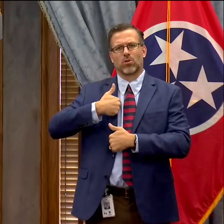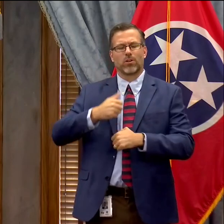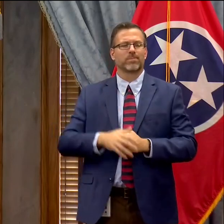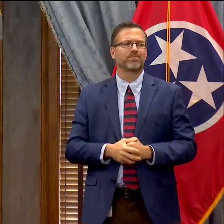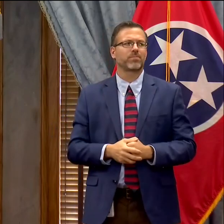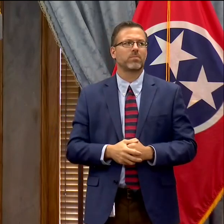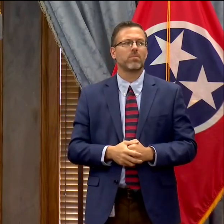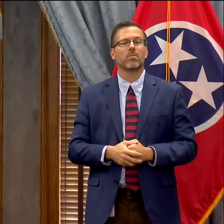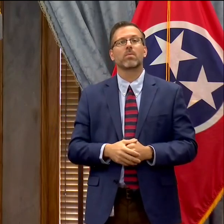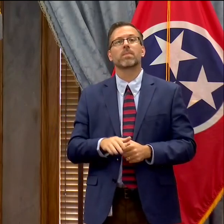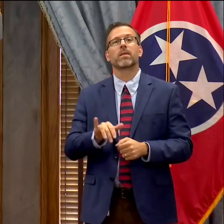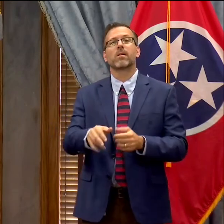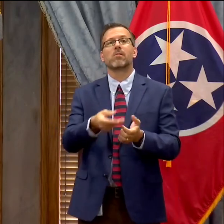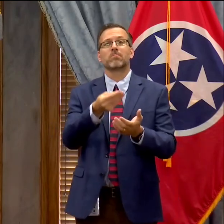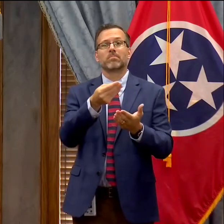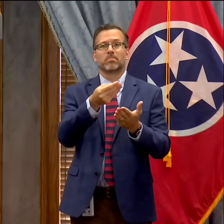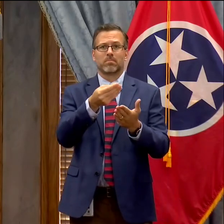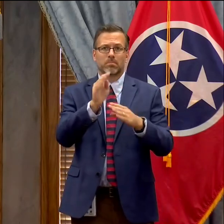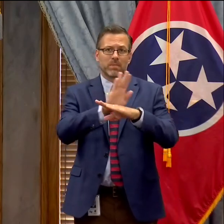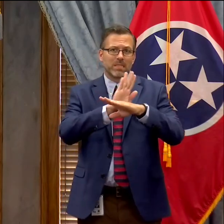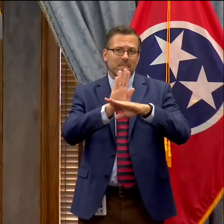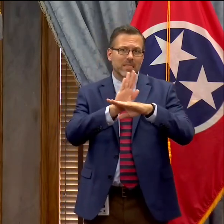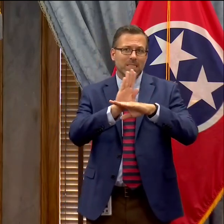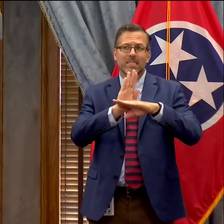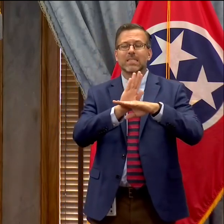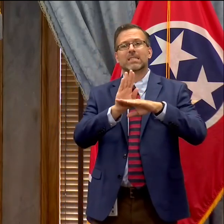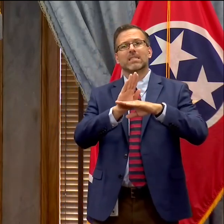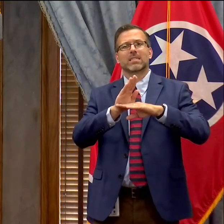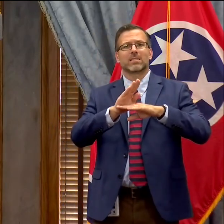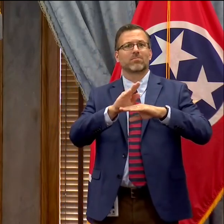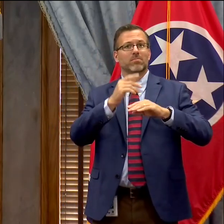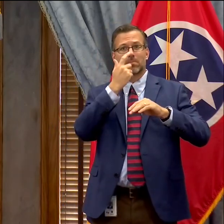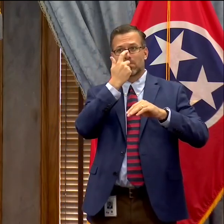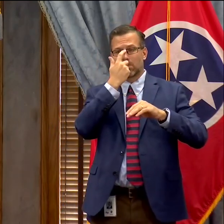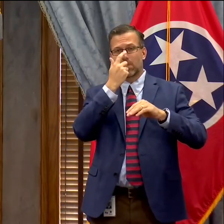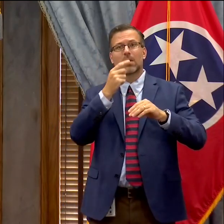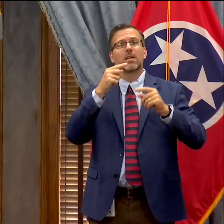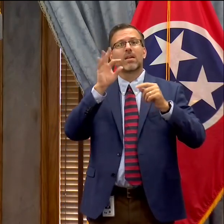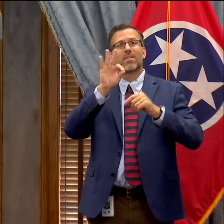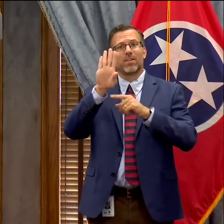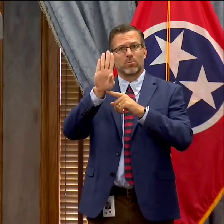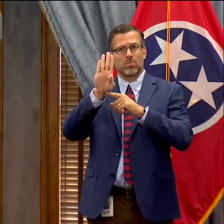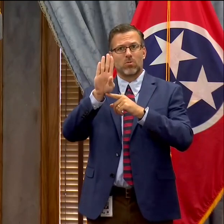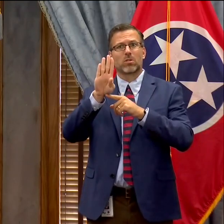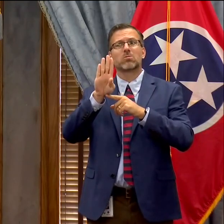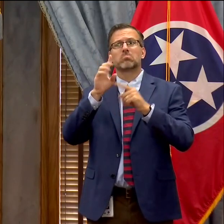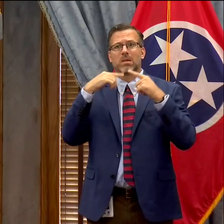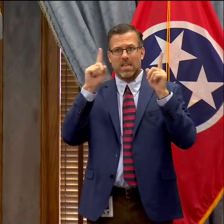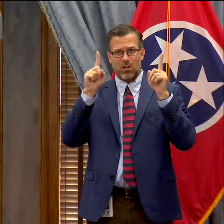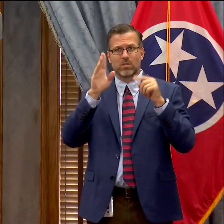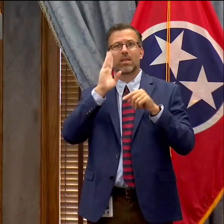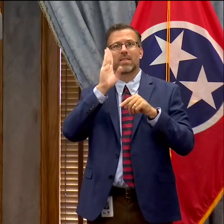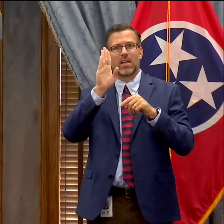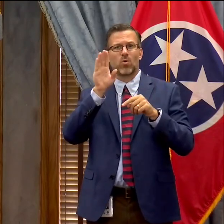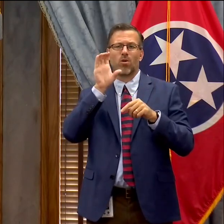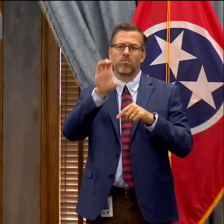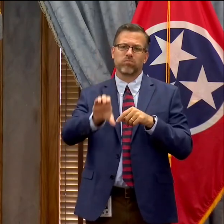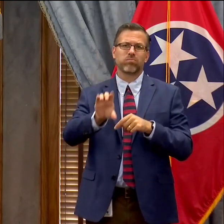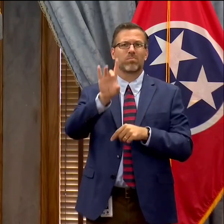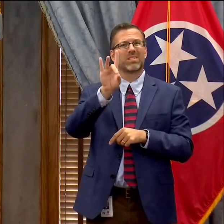economic development front this week as Facebook announced that they would be investing $800 million